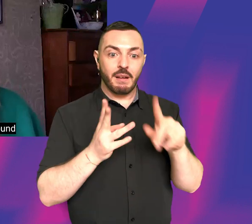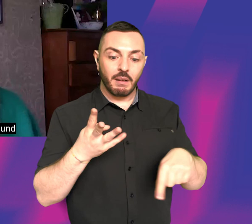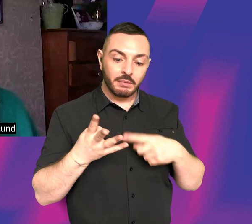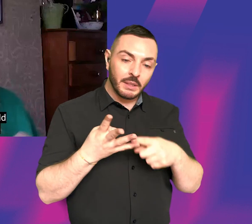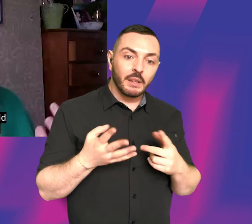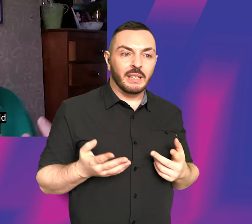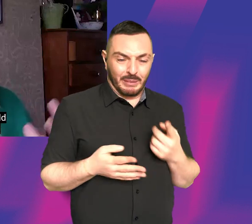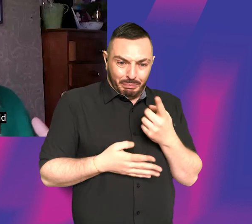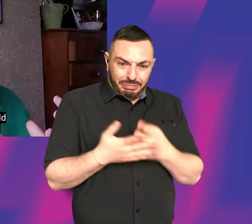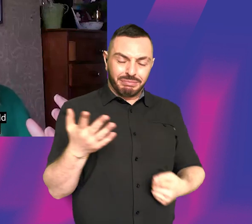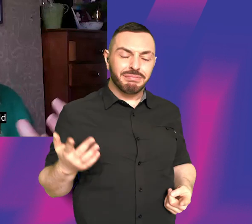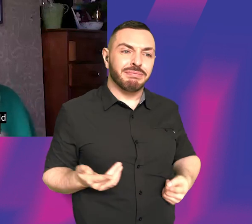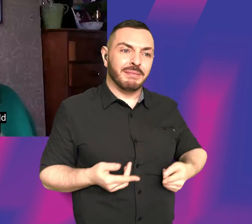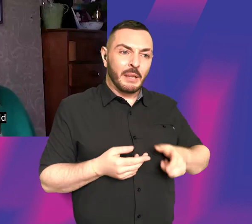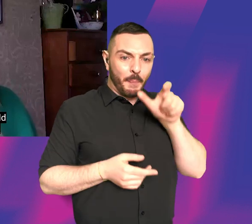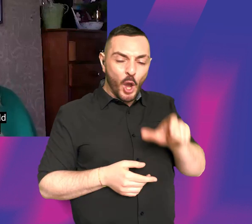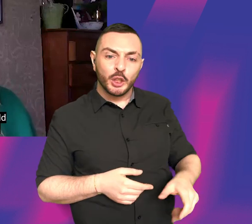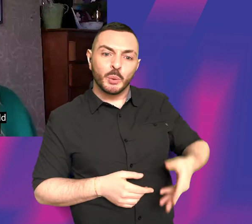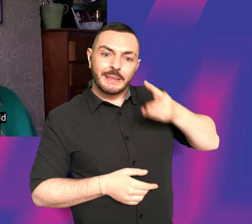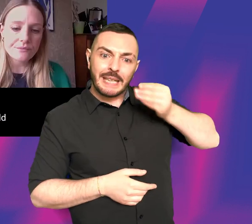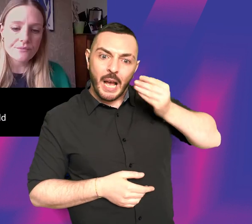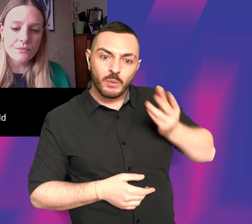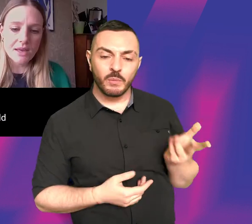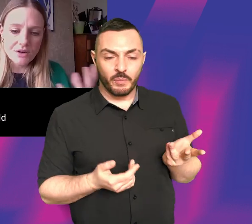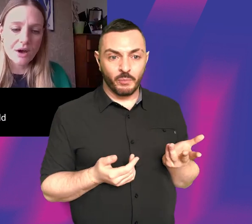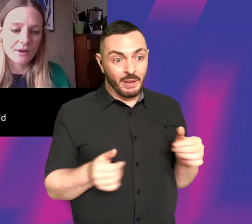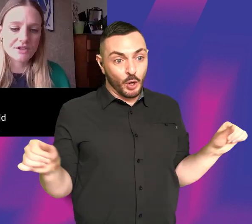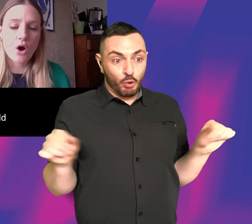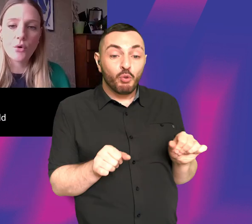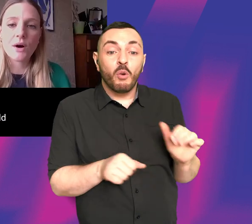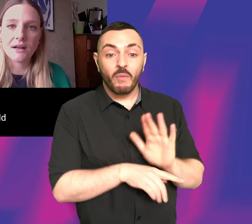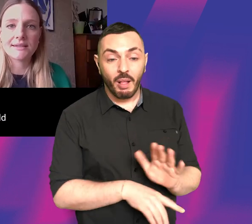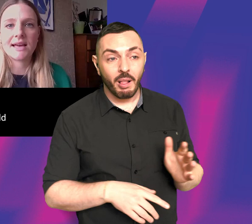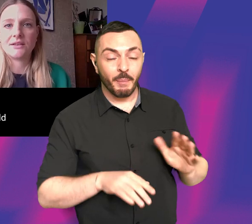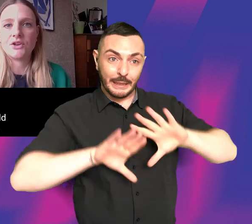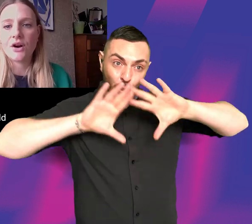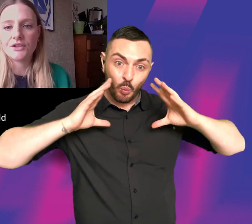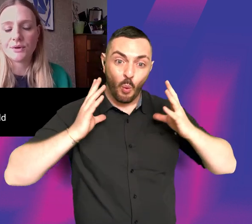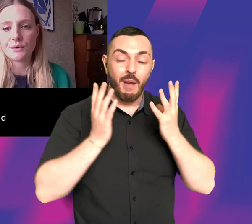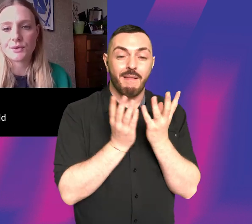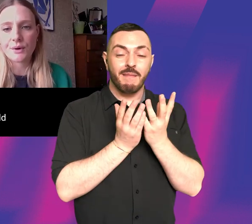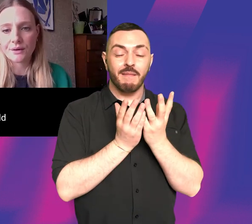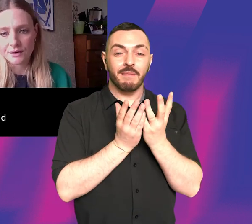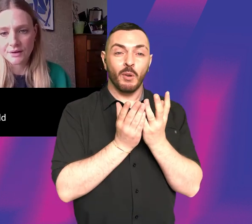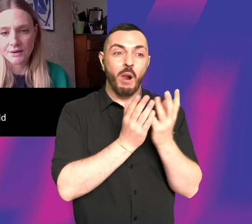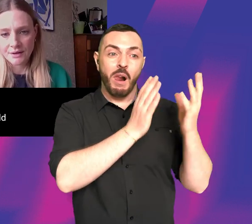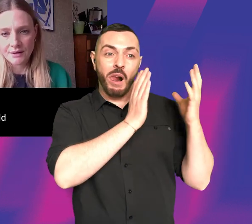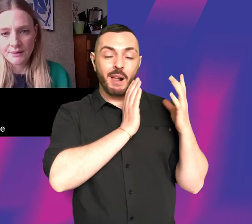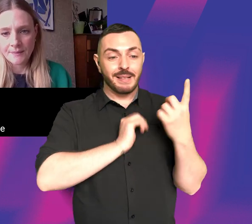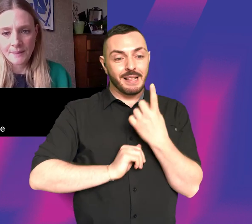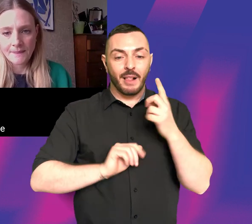to help you with sound like it's a it's a even a short film, you know, is a whole world, and you can't do it all on your own.